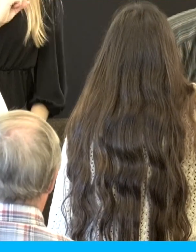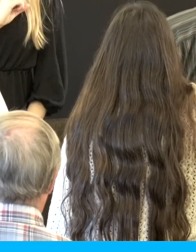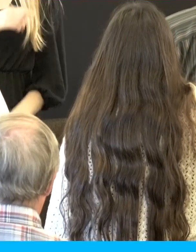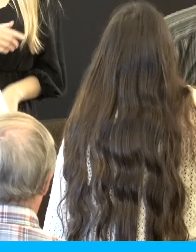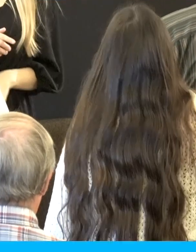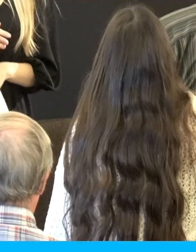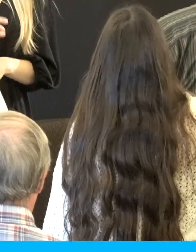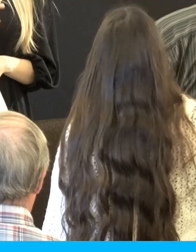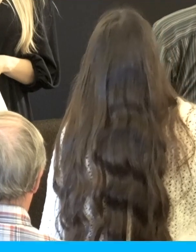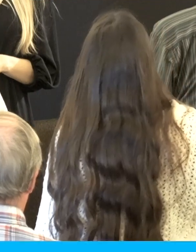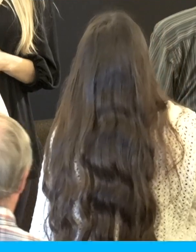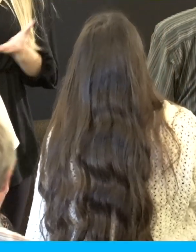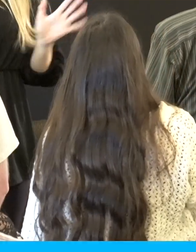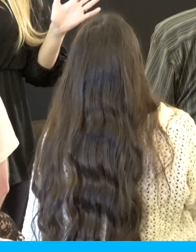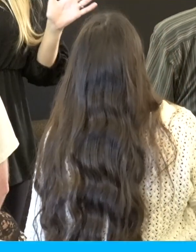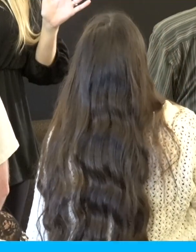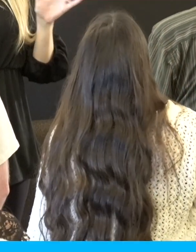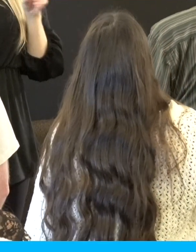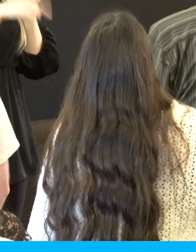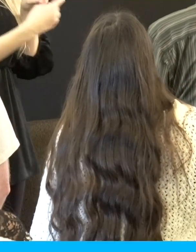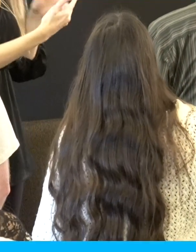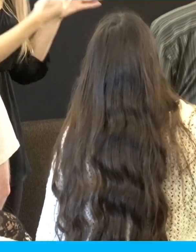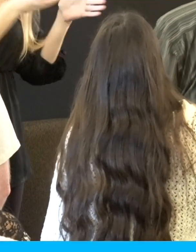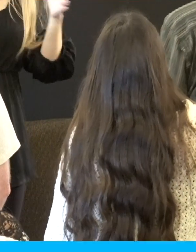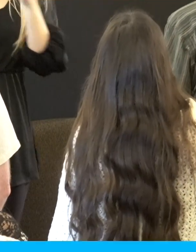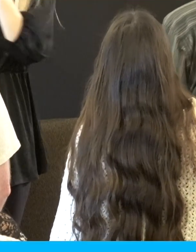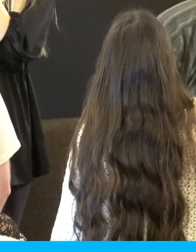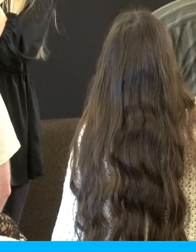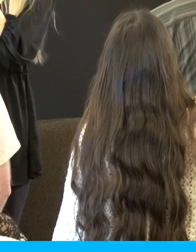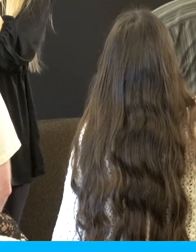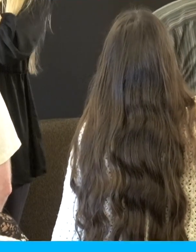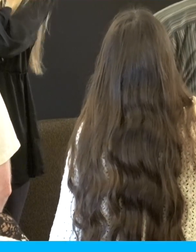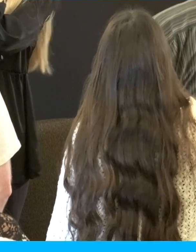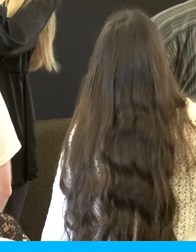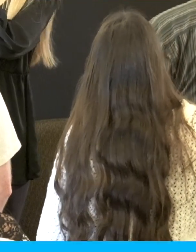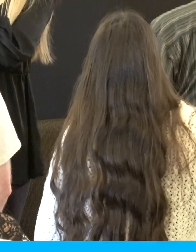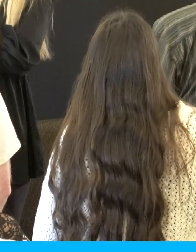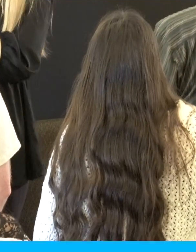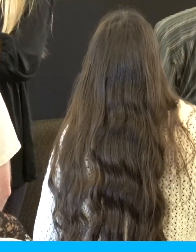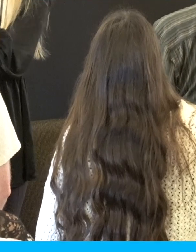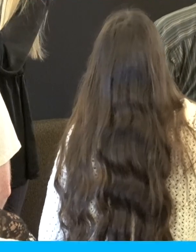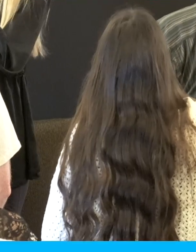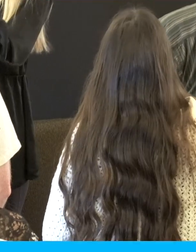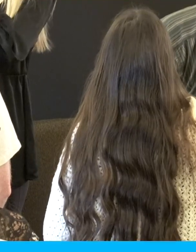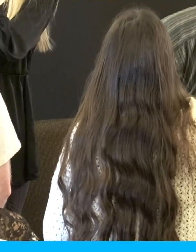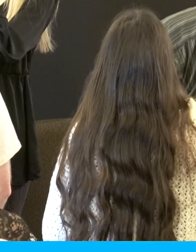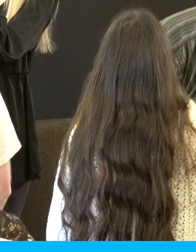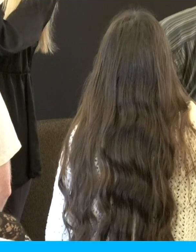presence, that sweet joy, that peace of knowing we're not perfect but we're definitely trying to abide. That's a whole different world to be in.